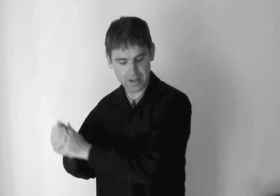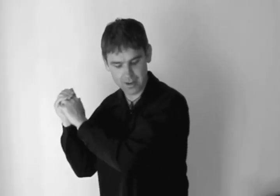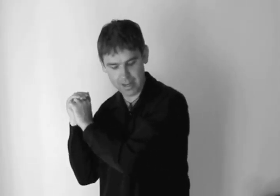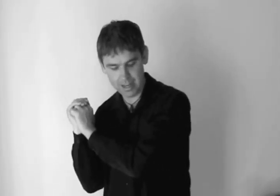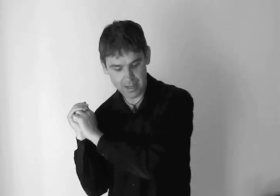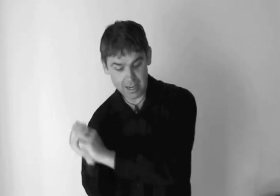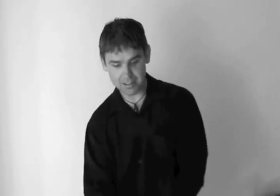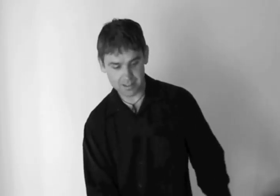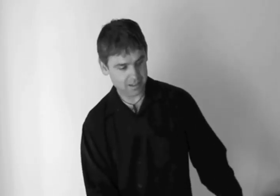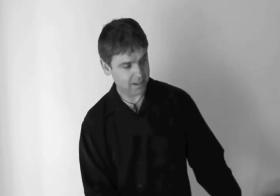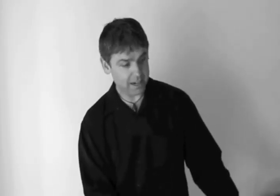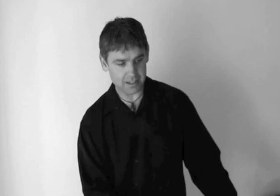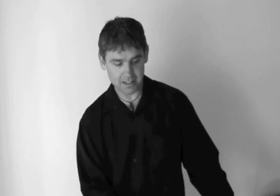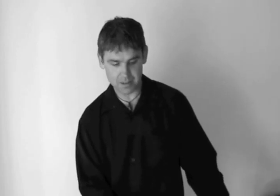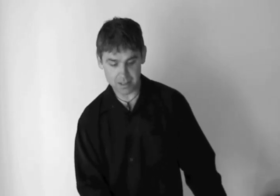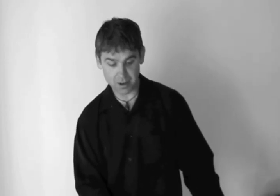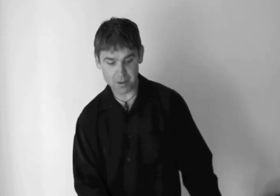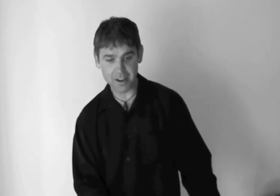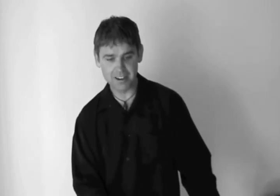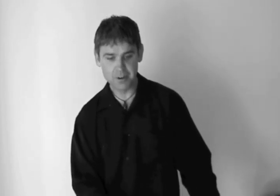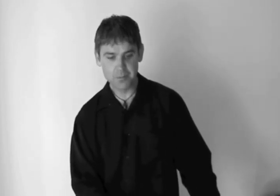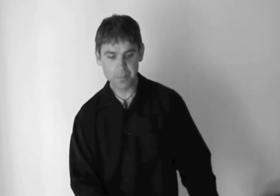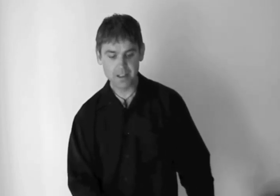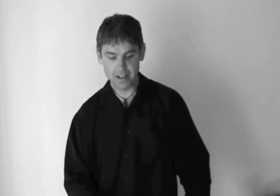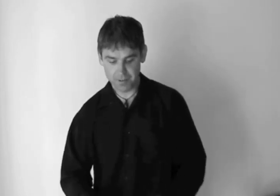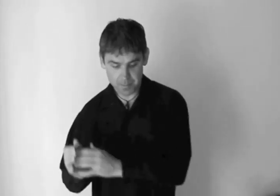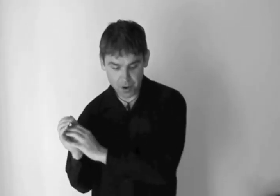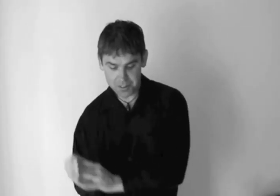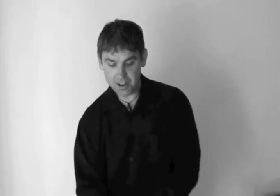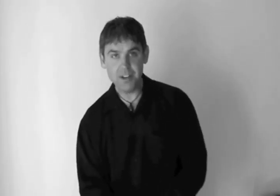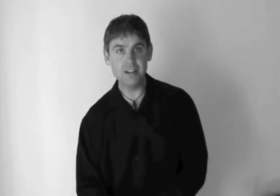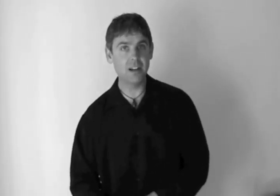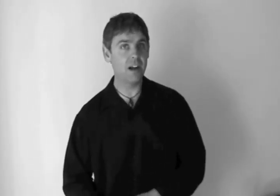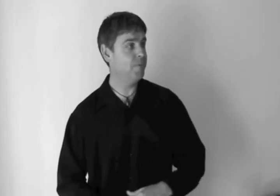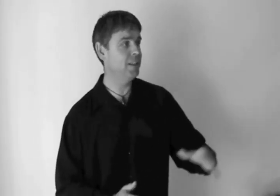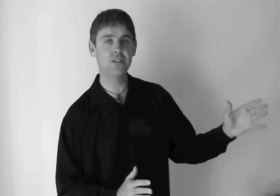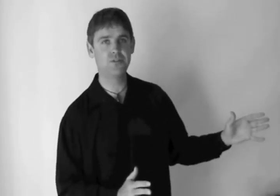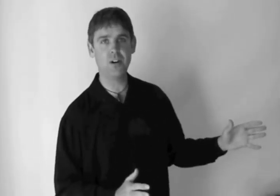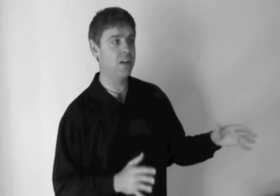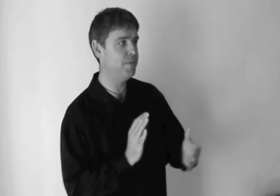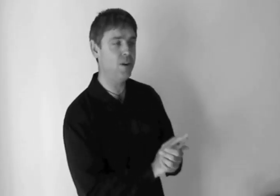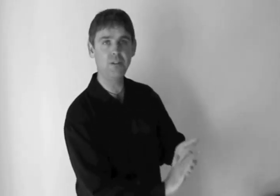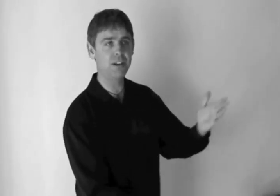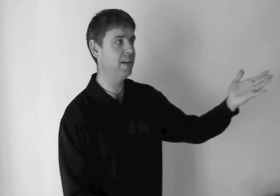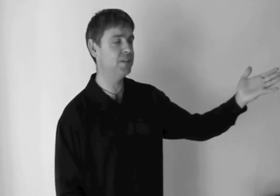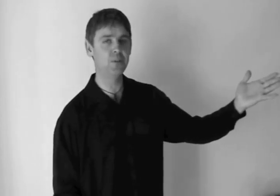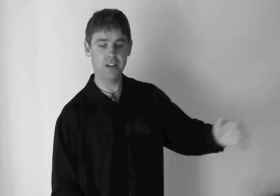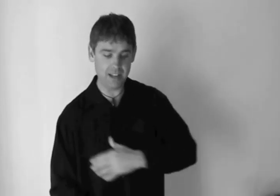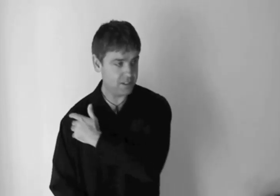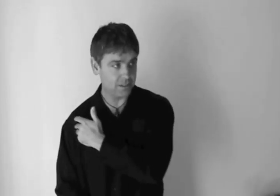I hit it, hit the hockey puck. From the moment that I've hit it, I release control. I'm no longer connected to it. It's